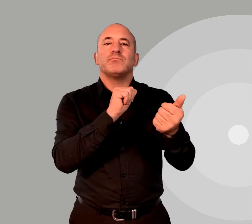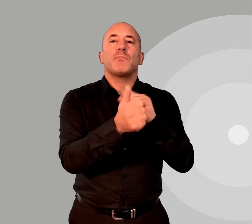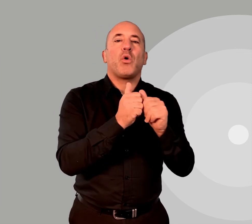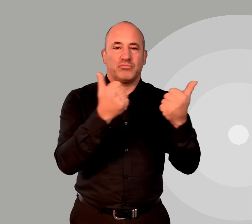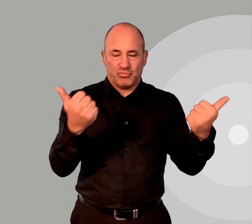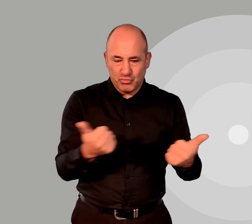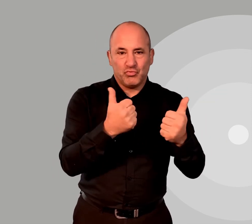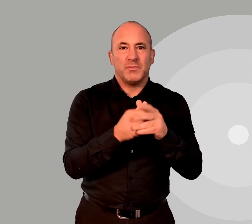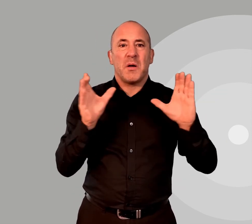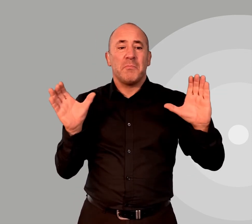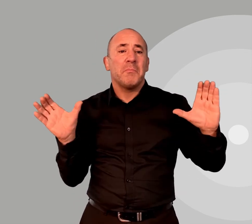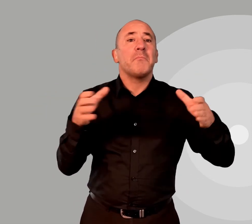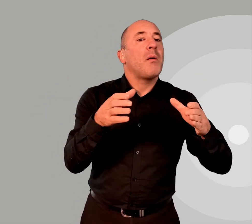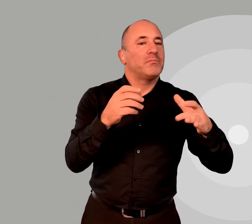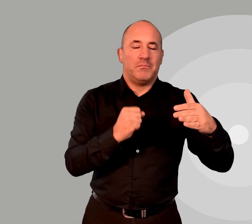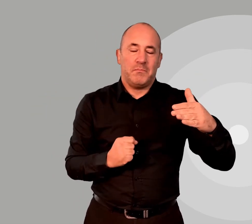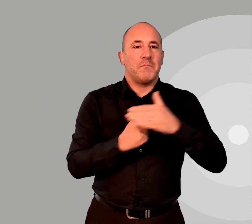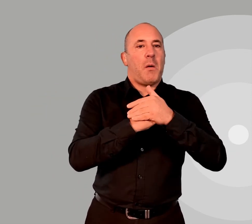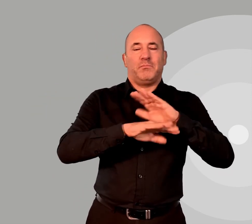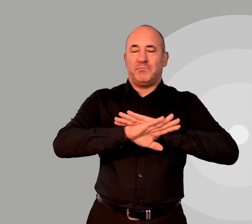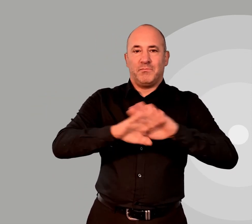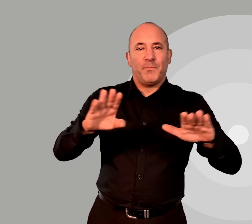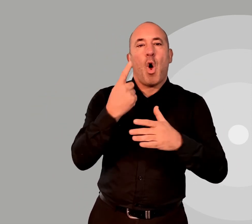applies except for youth and disabled sport.